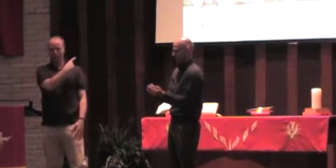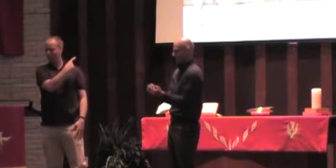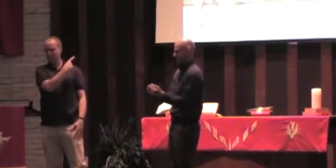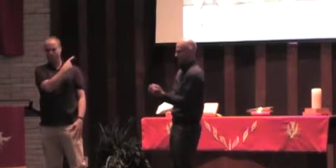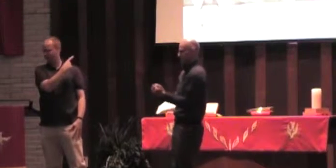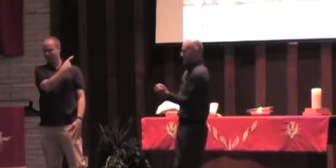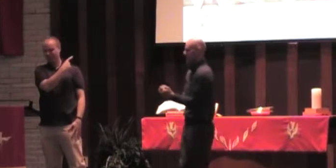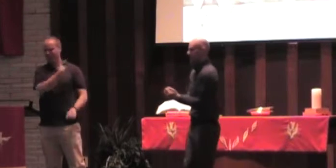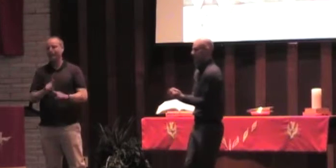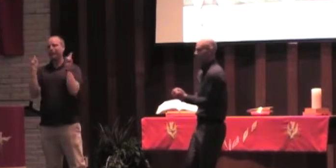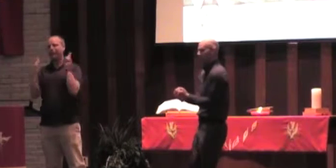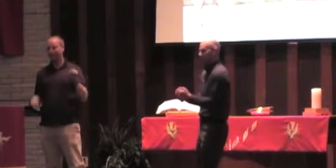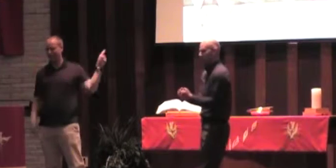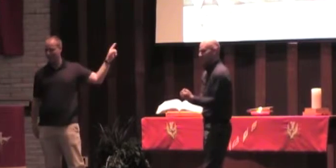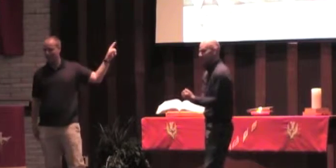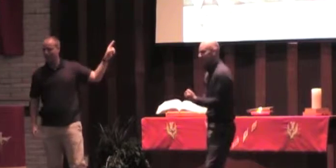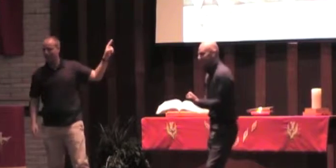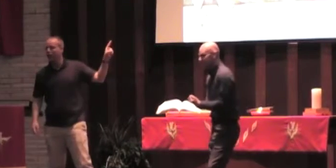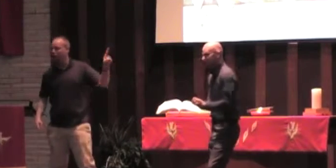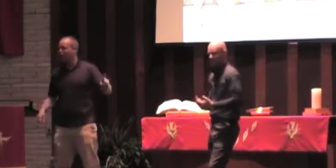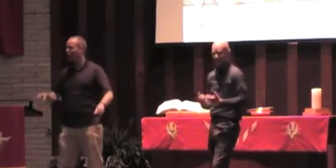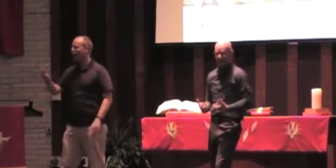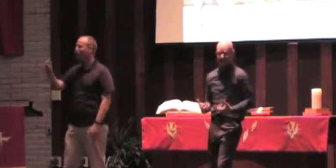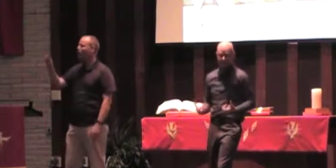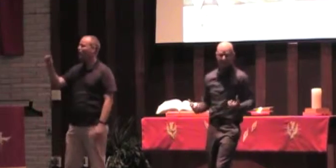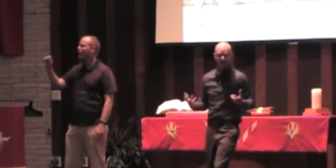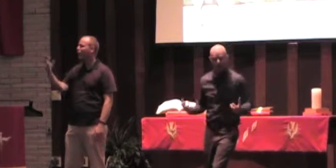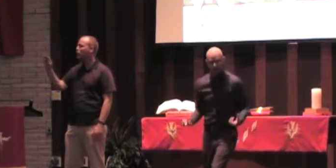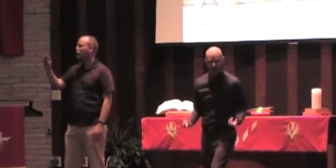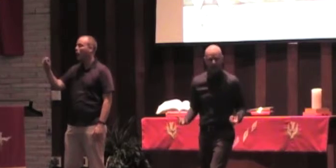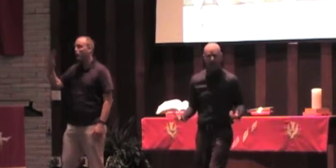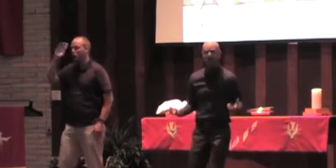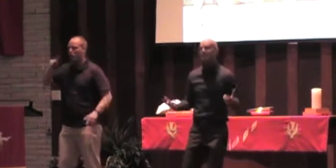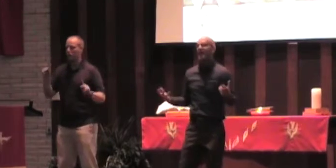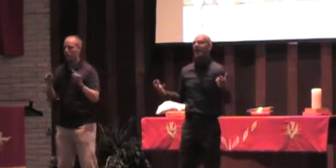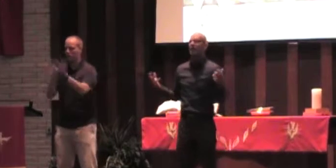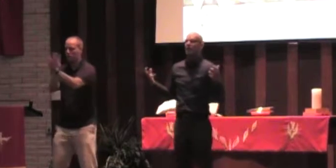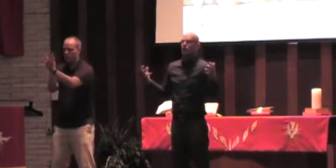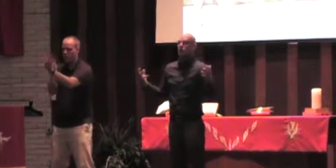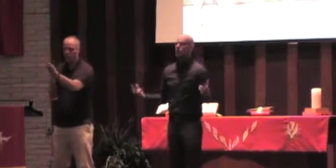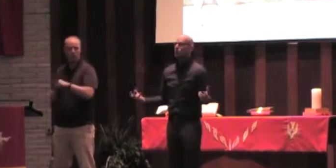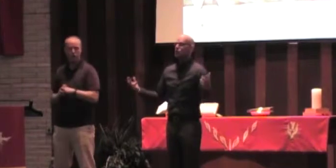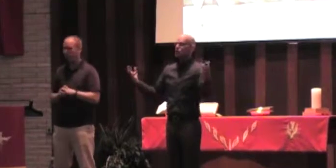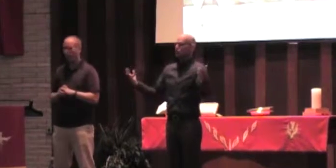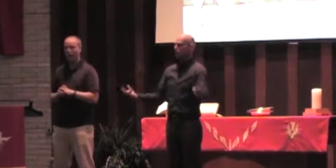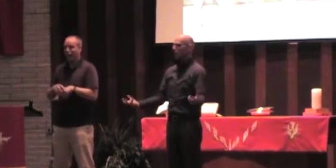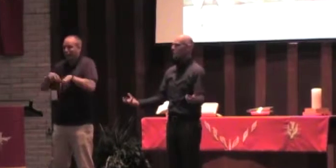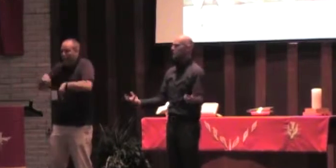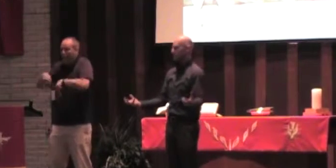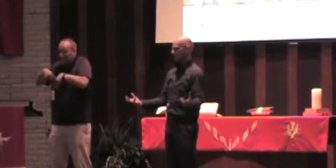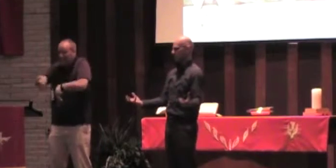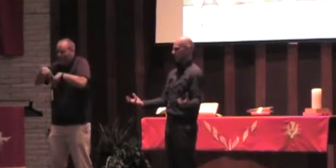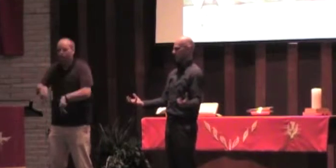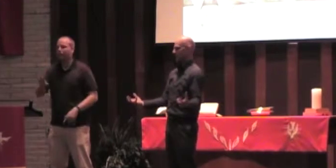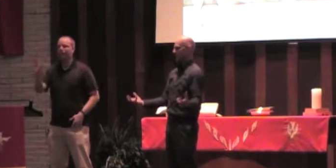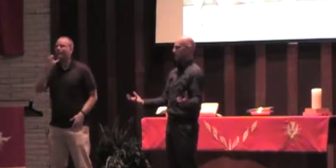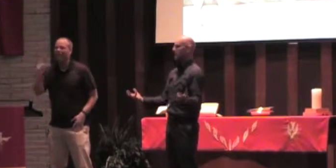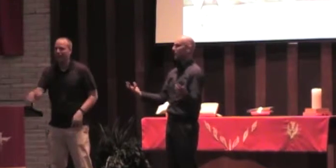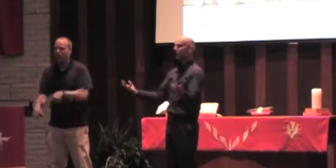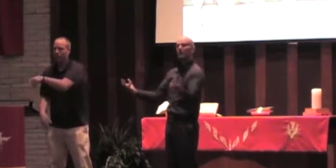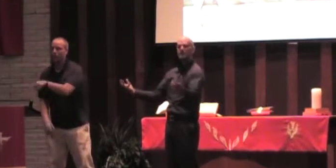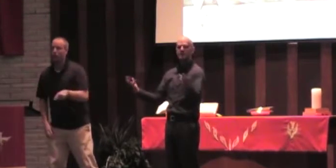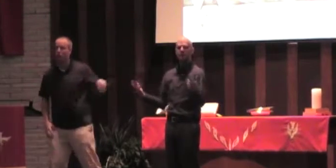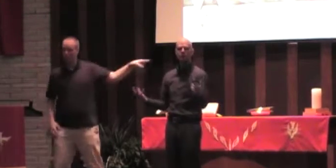You know, this is like a flash mob, but they're not there to dance. They more than likely have huge stones in their hand,